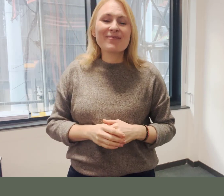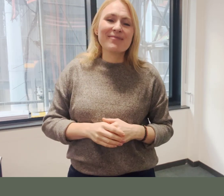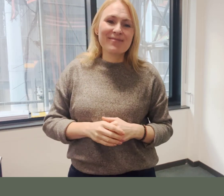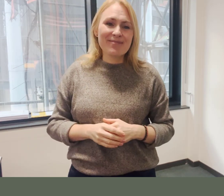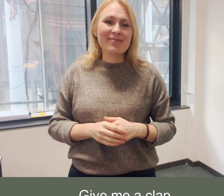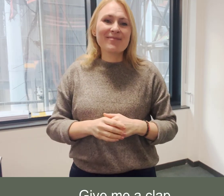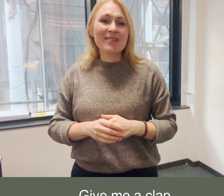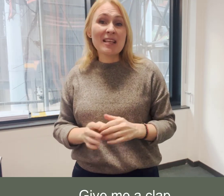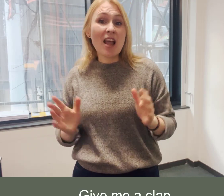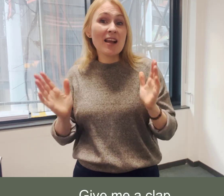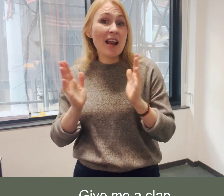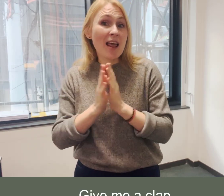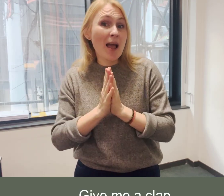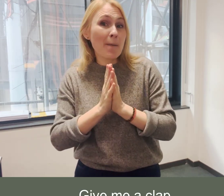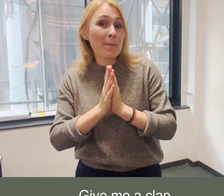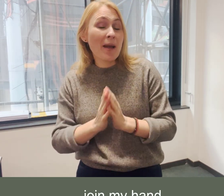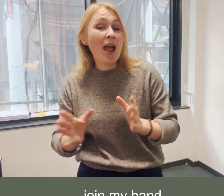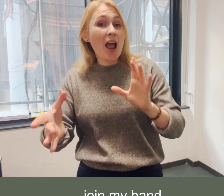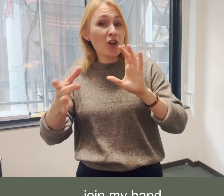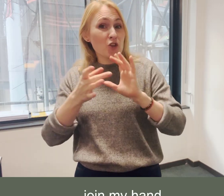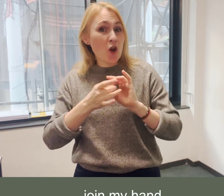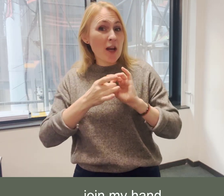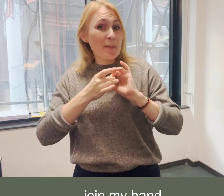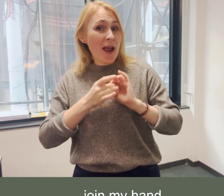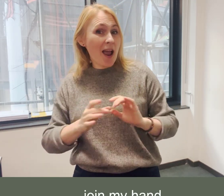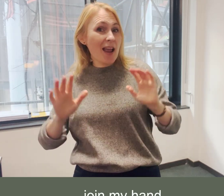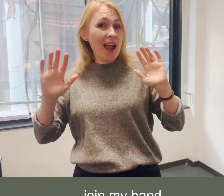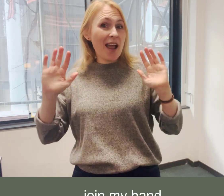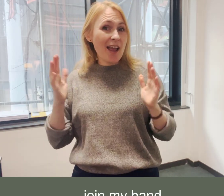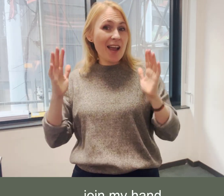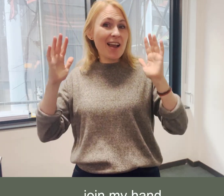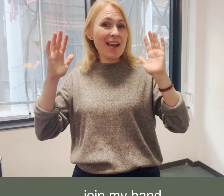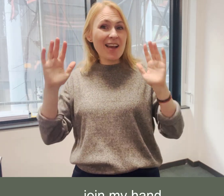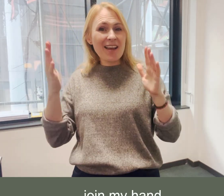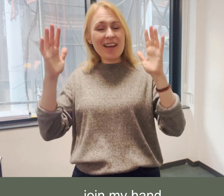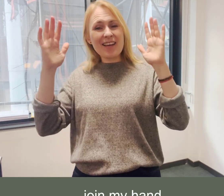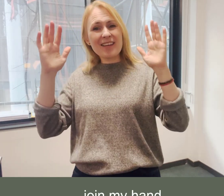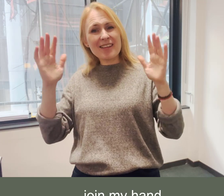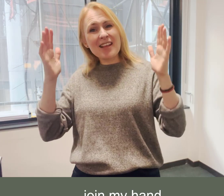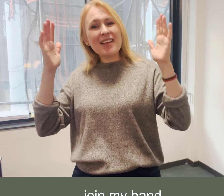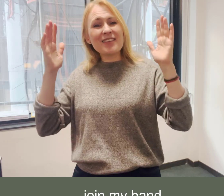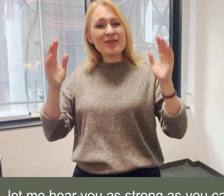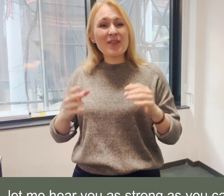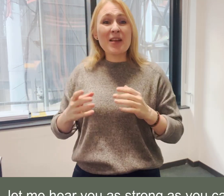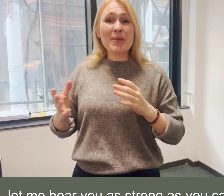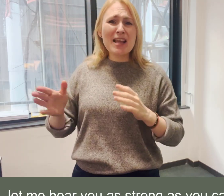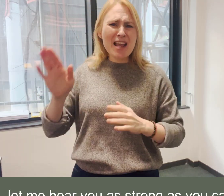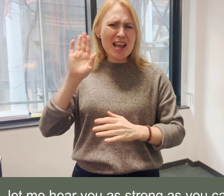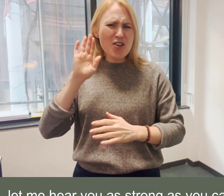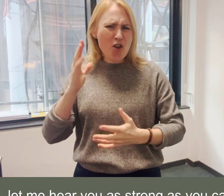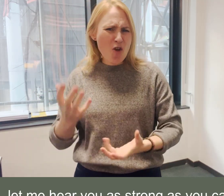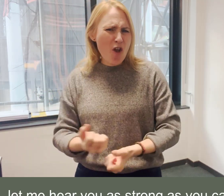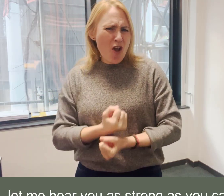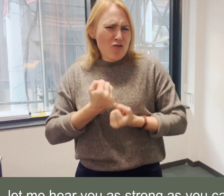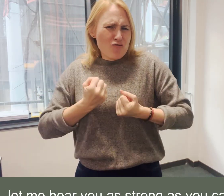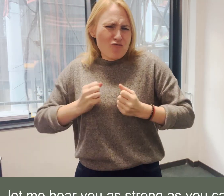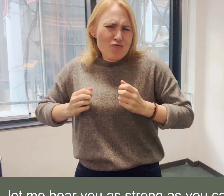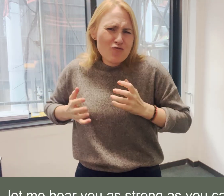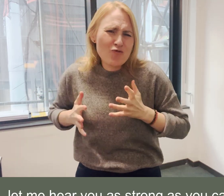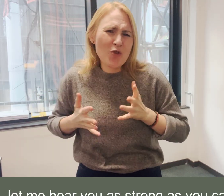Give me a clap and join my hand Let me hear you as strong as you